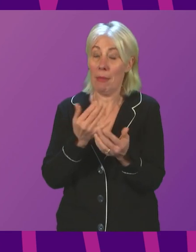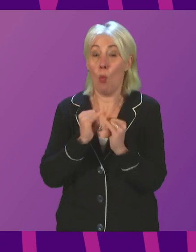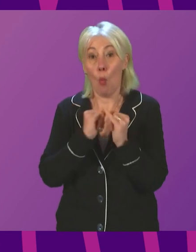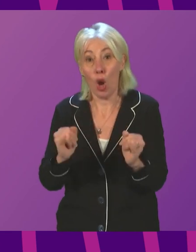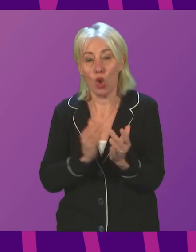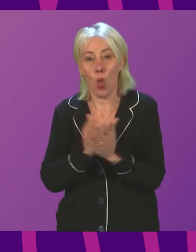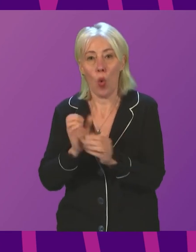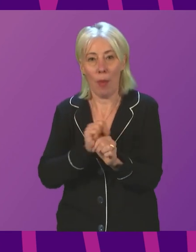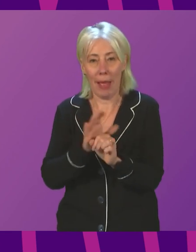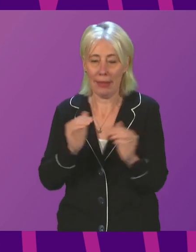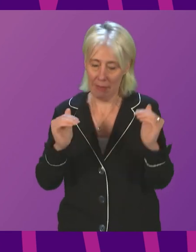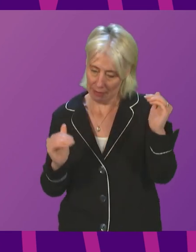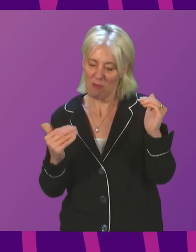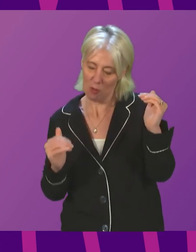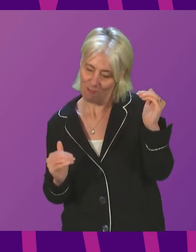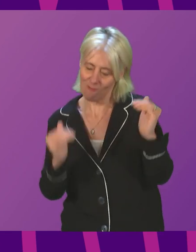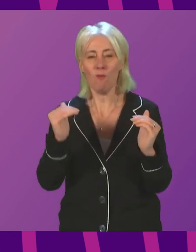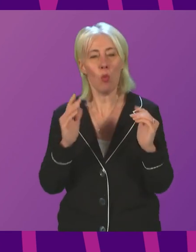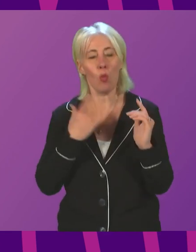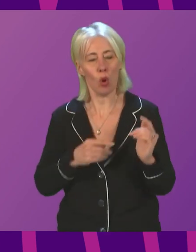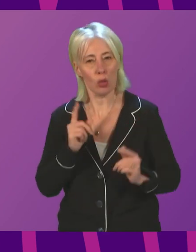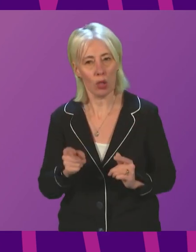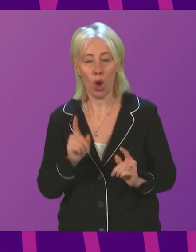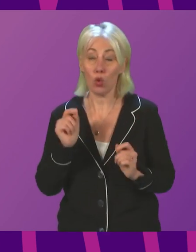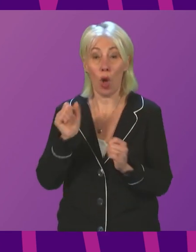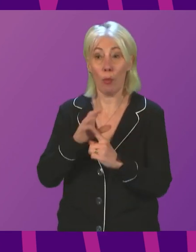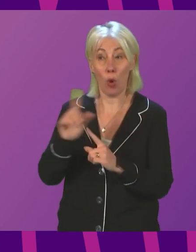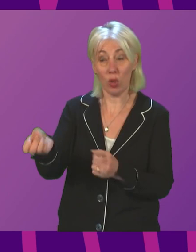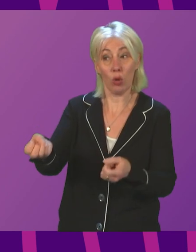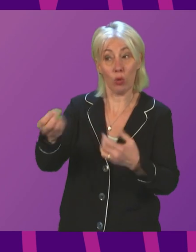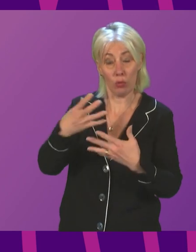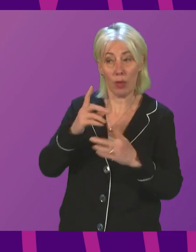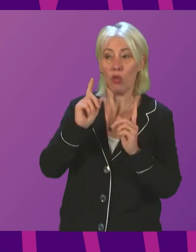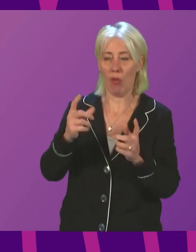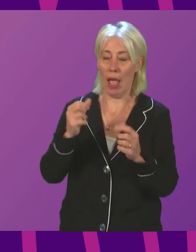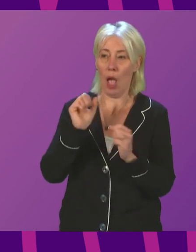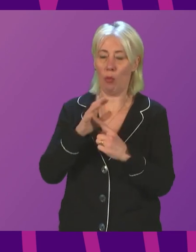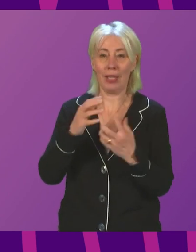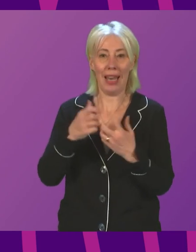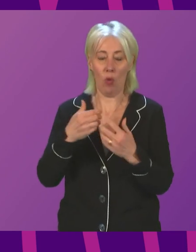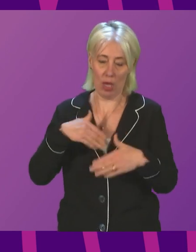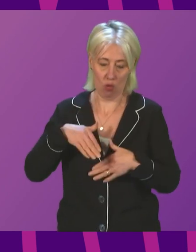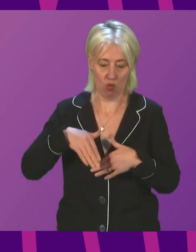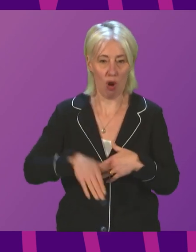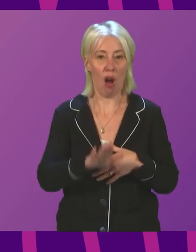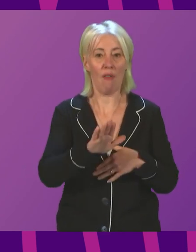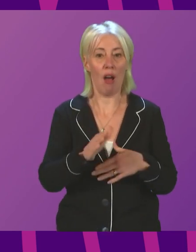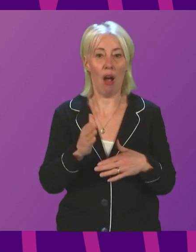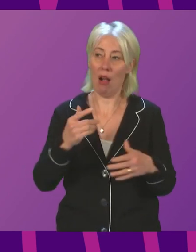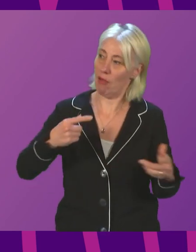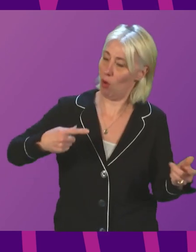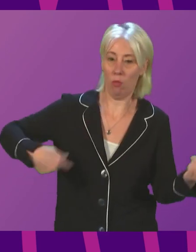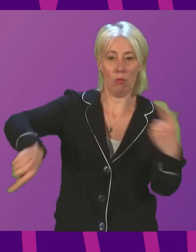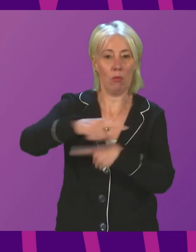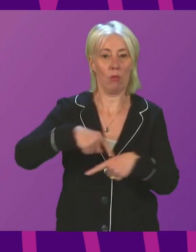pandemic. So the point that Clare Adamson puts to me is an important point about how we deliver recovery from COVID for the population.